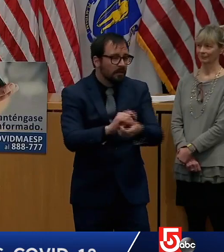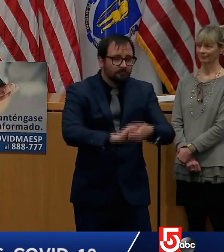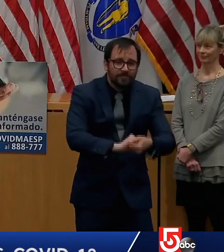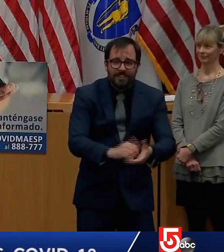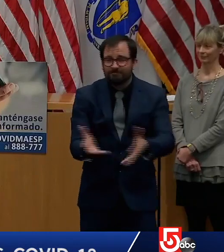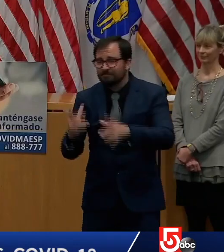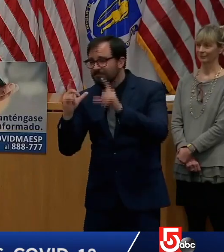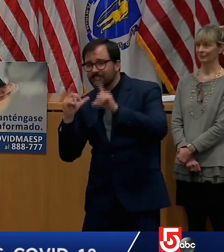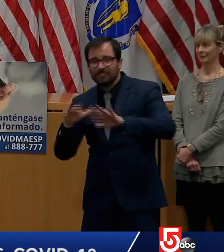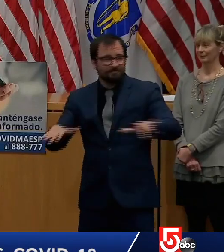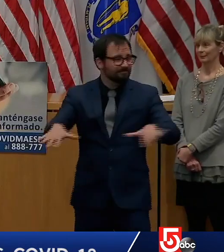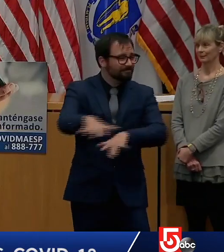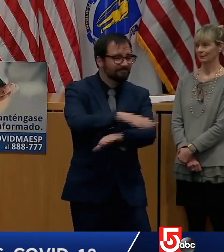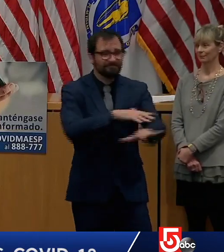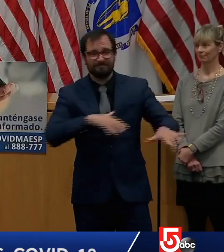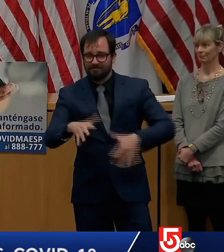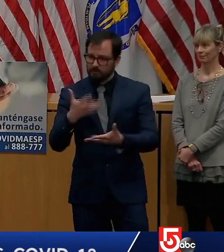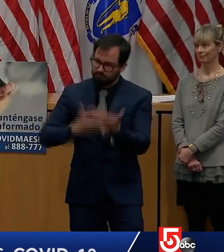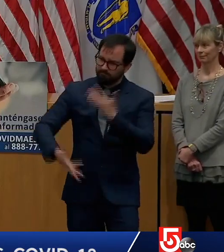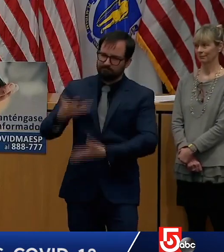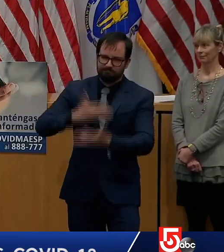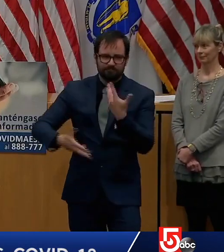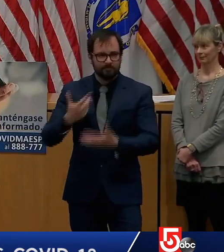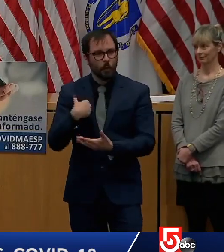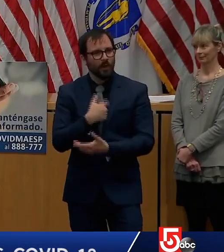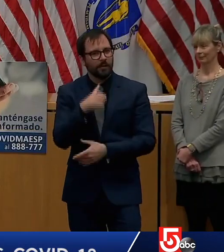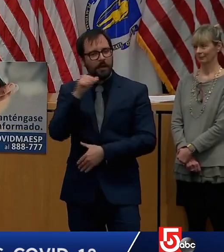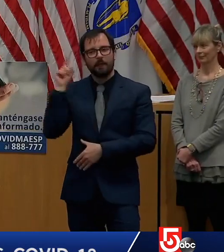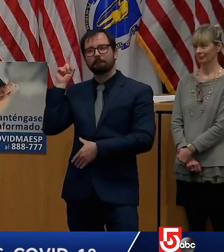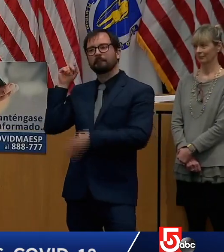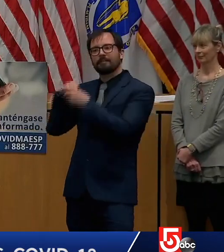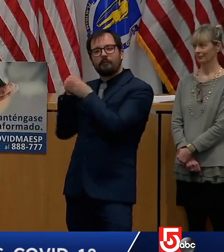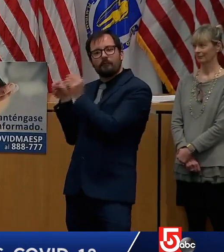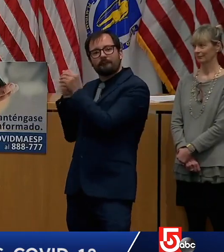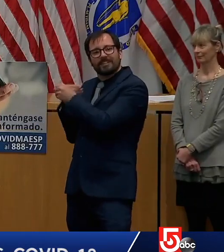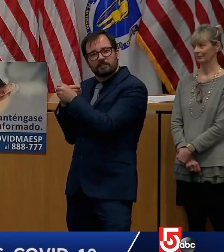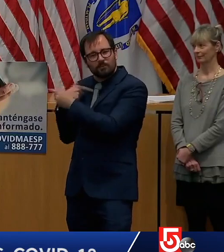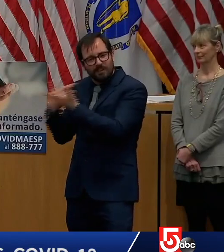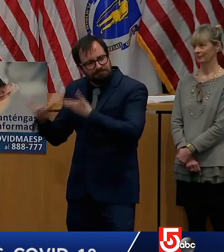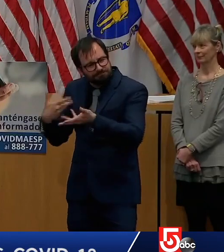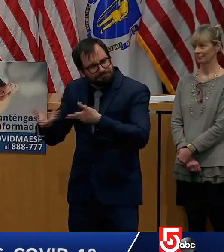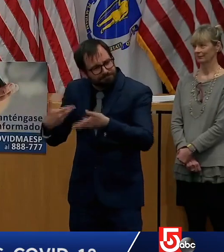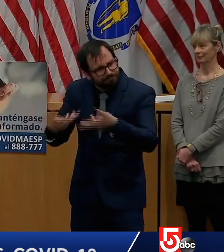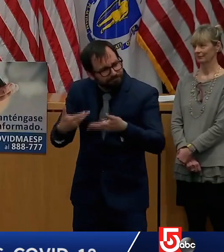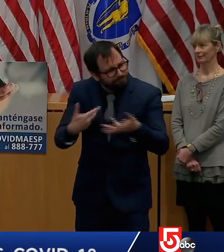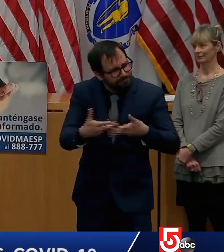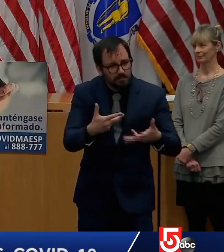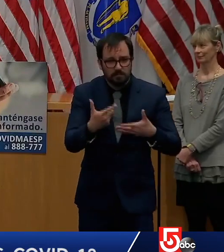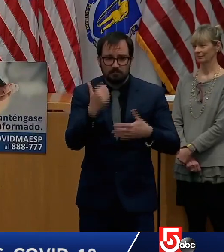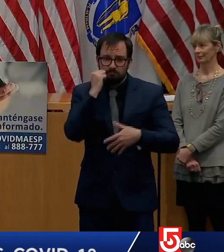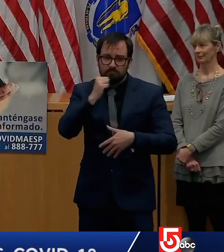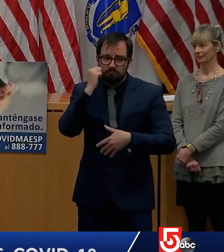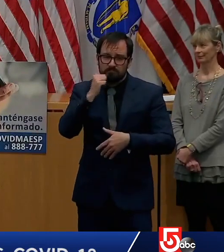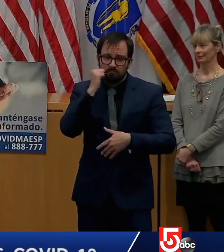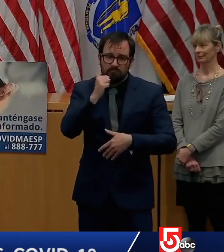engaged with, hundreds and most of the time thousands of people. And it's the best part of the job.